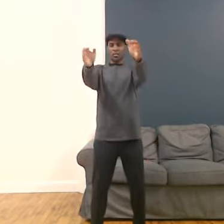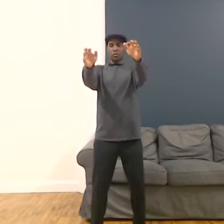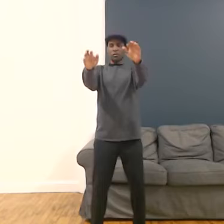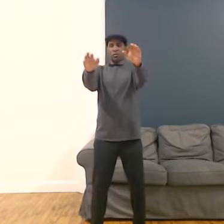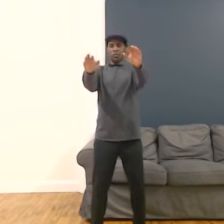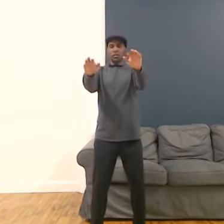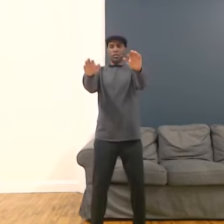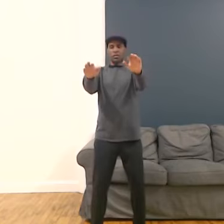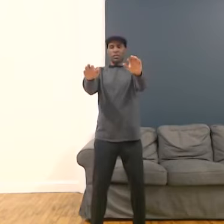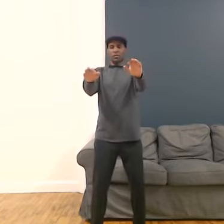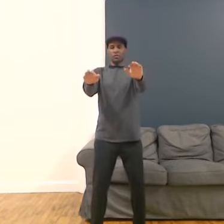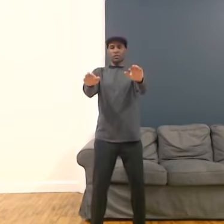I'm what works for you.